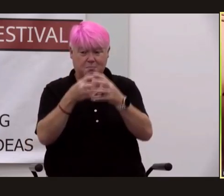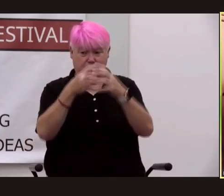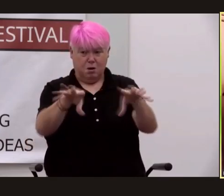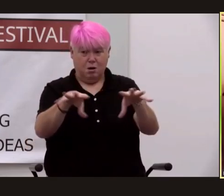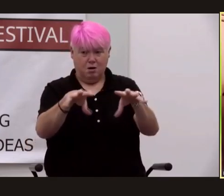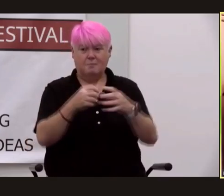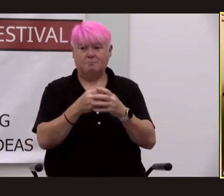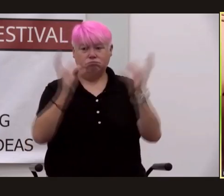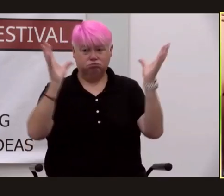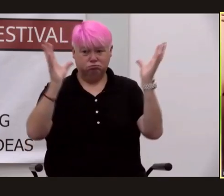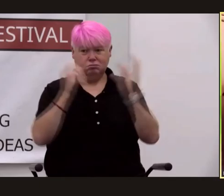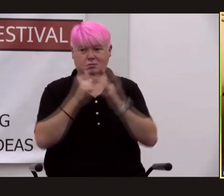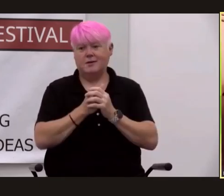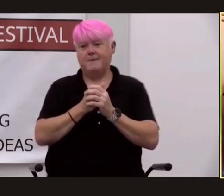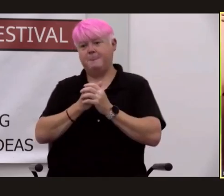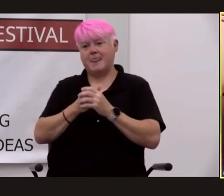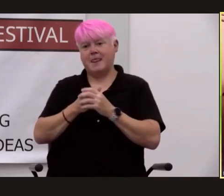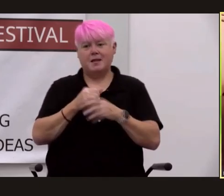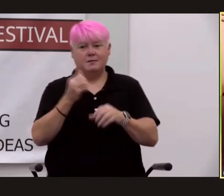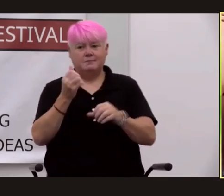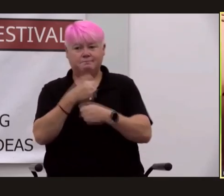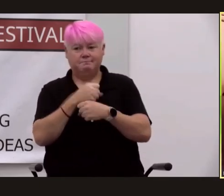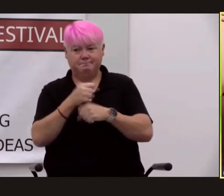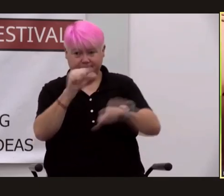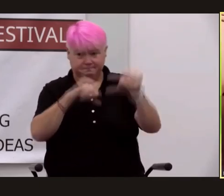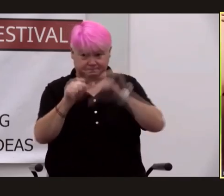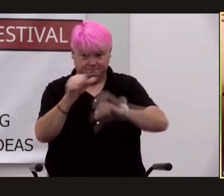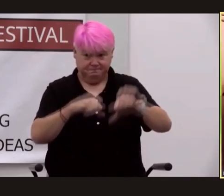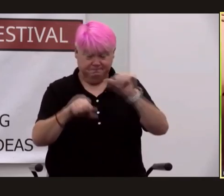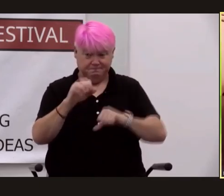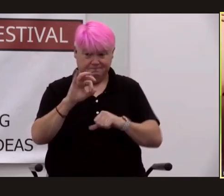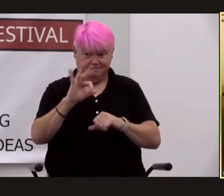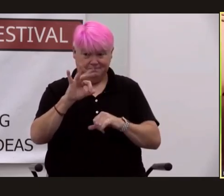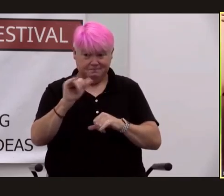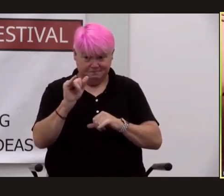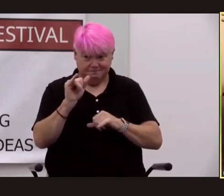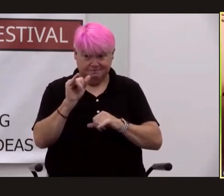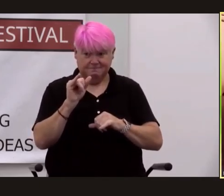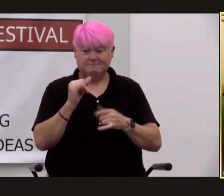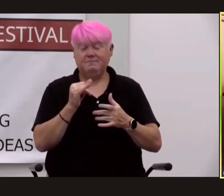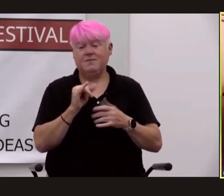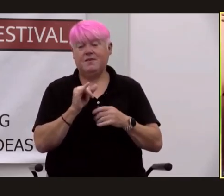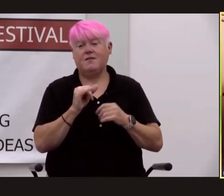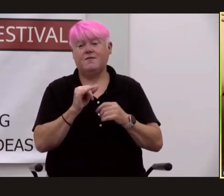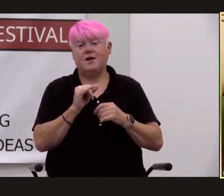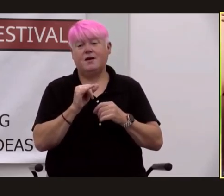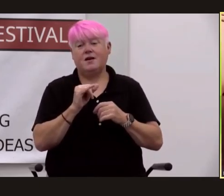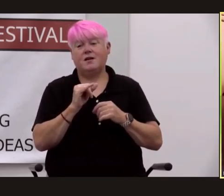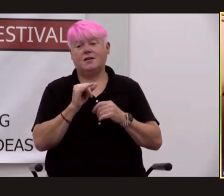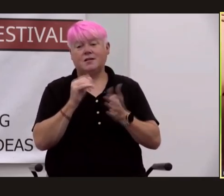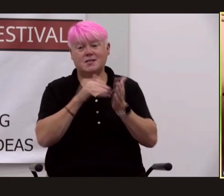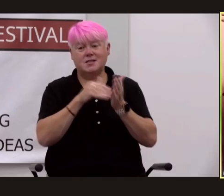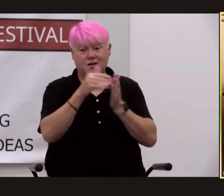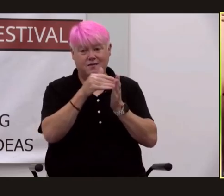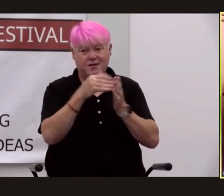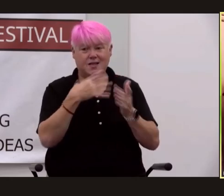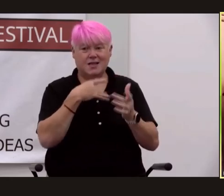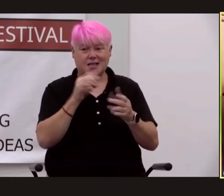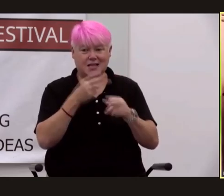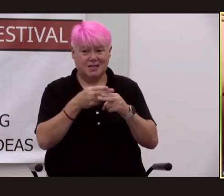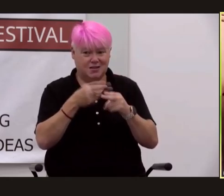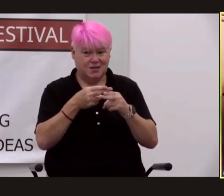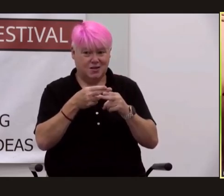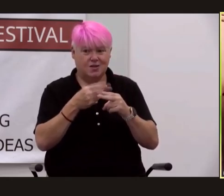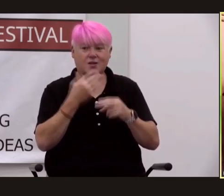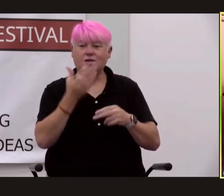actually making it so science fiction far from being escapism science fiction is very often i like to call it in a good canadian